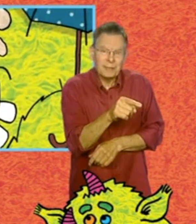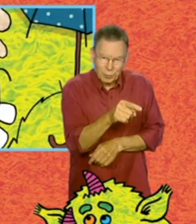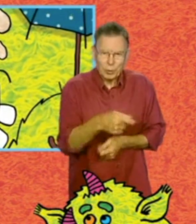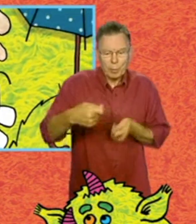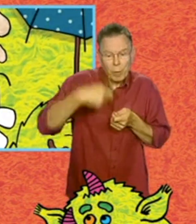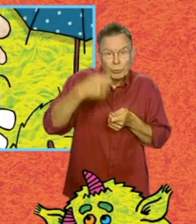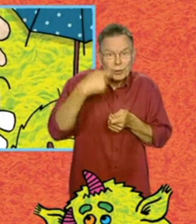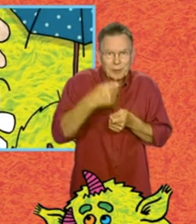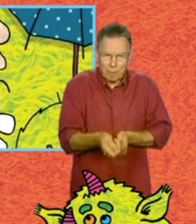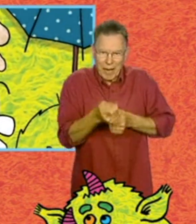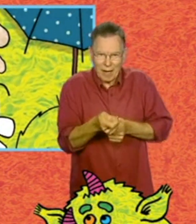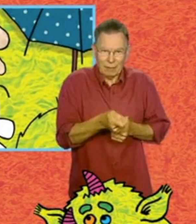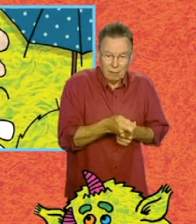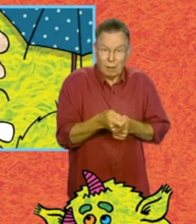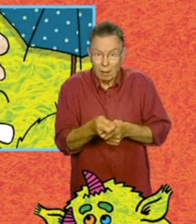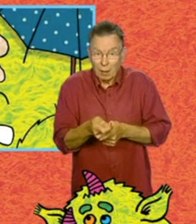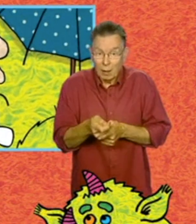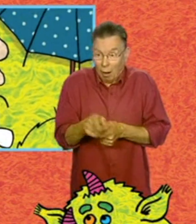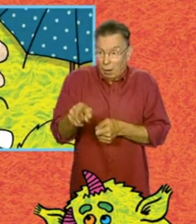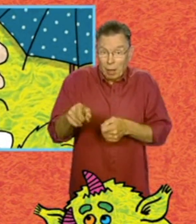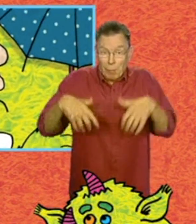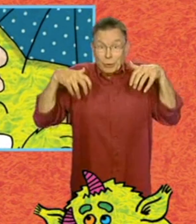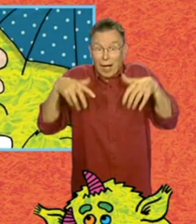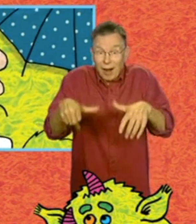and tips a saucepan of porridge over the monster's head.